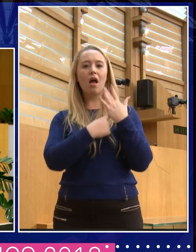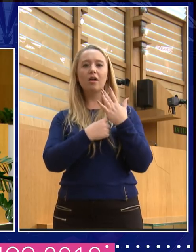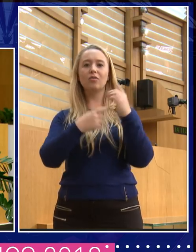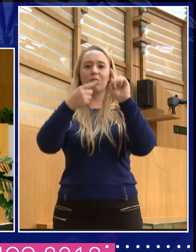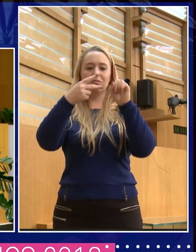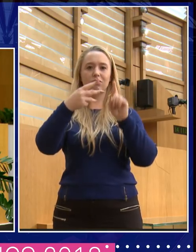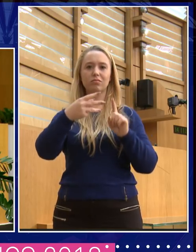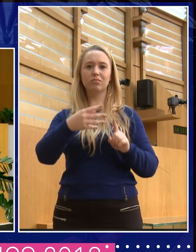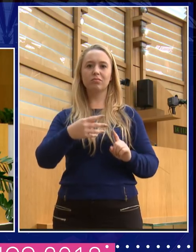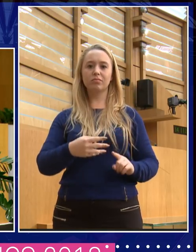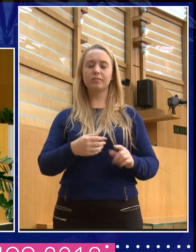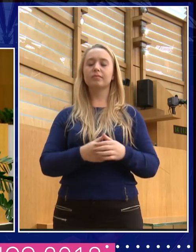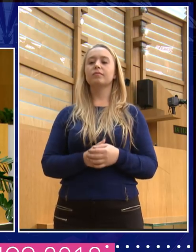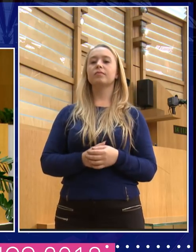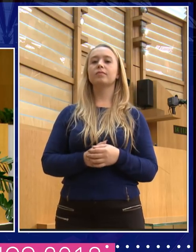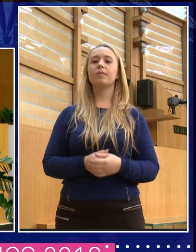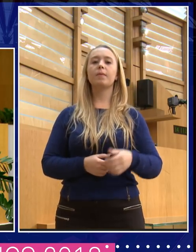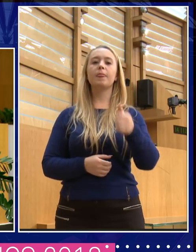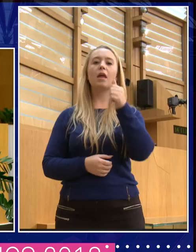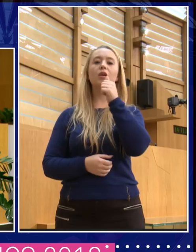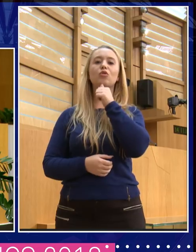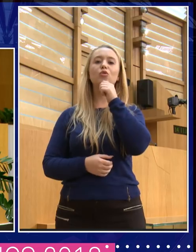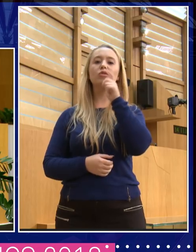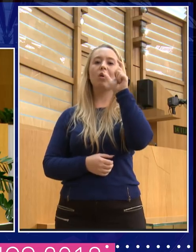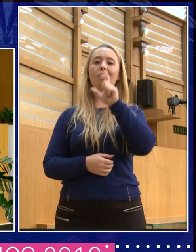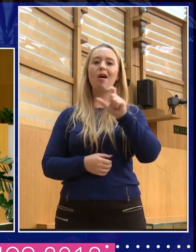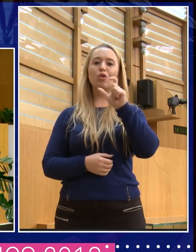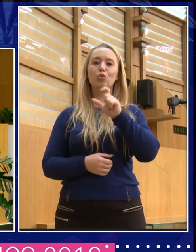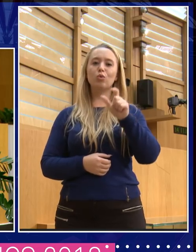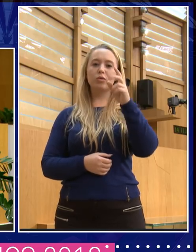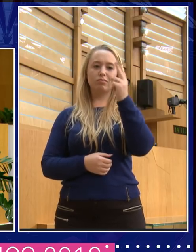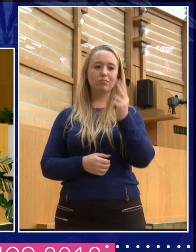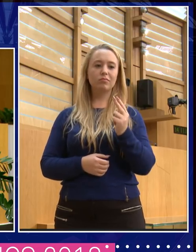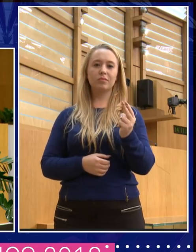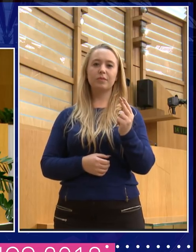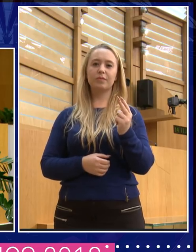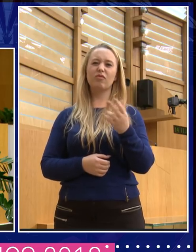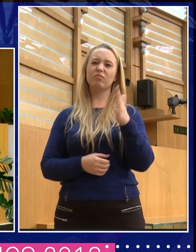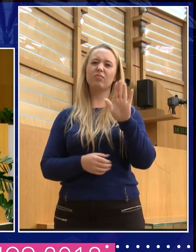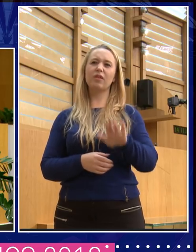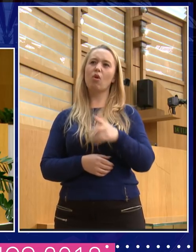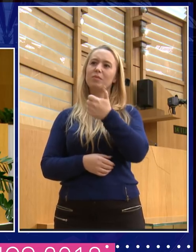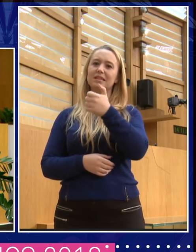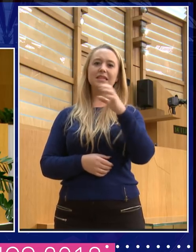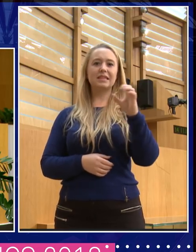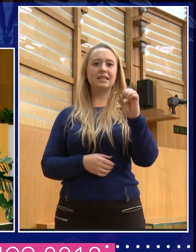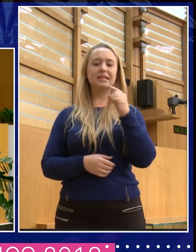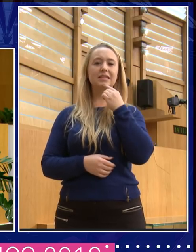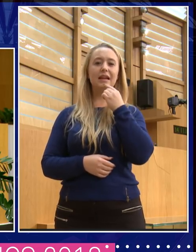wonderful cartoon that was in Punch, I think in the 60s or 70s, which is a scene that every single woman I know recognizes.